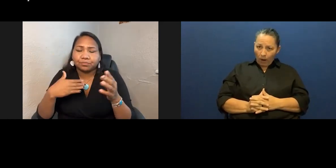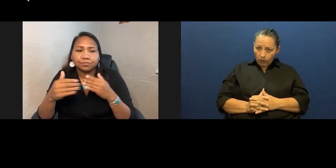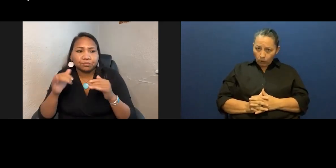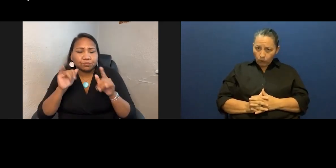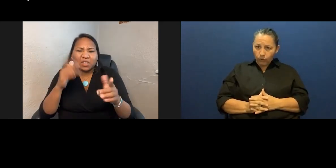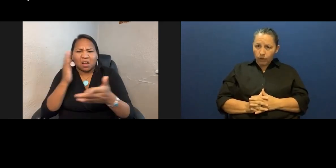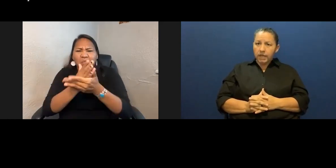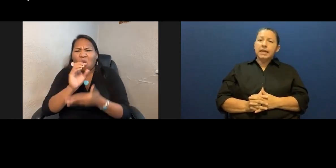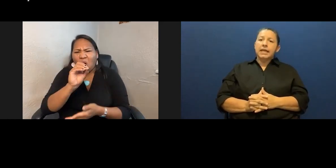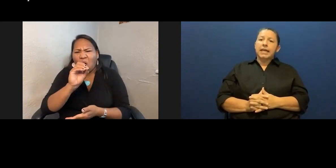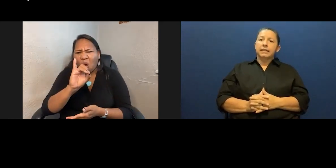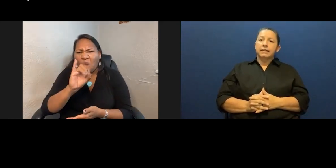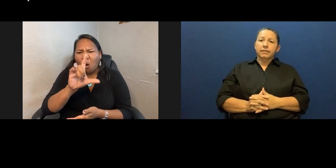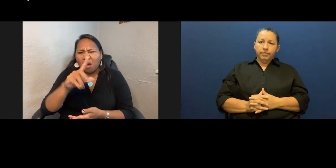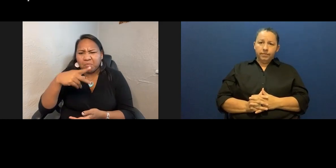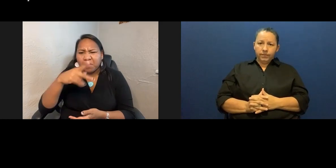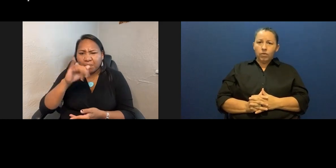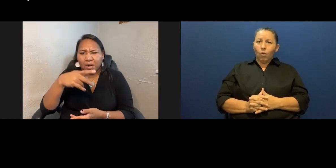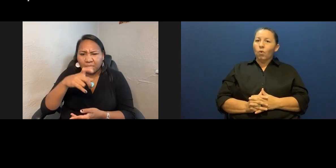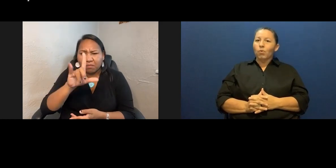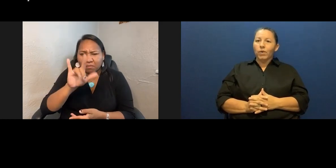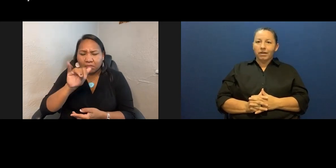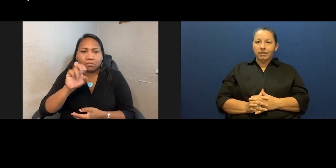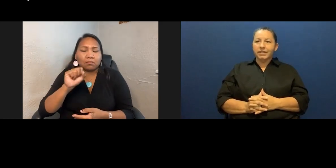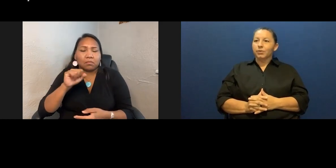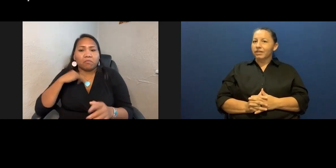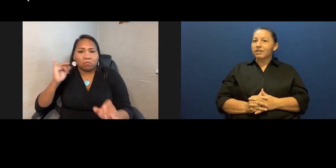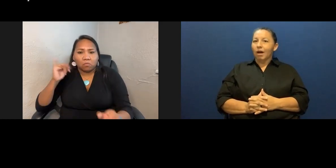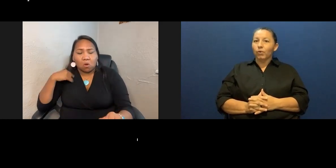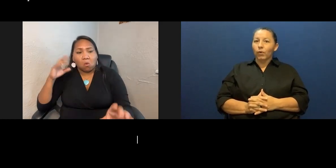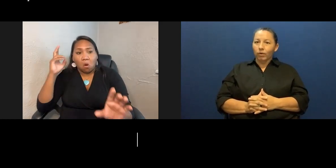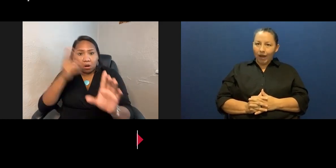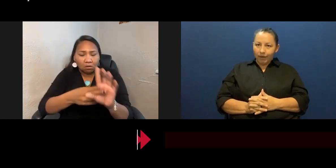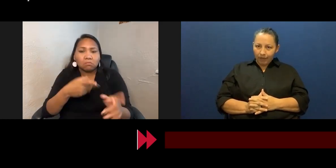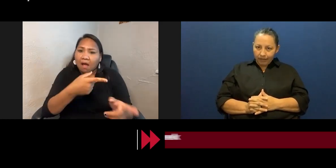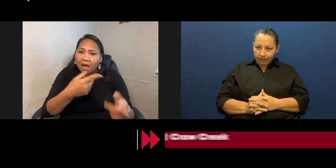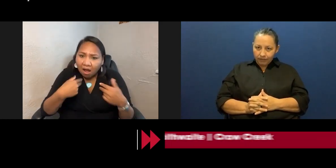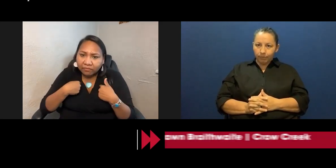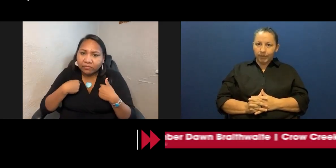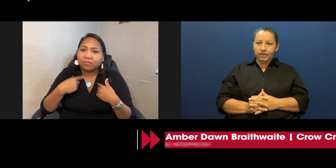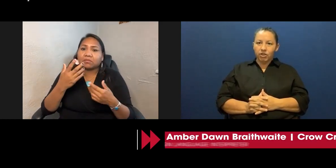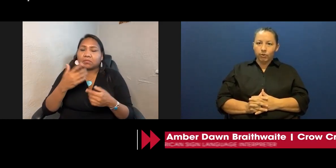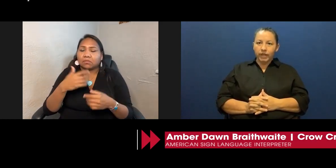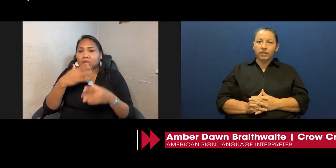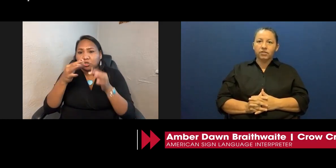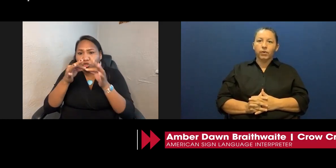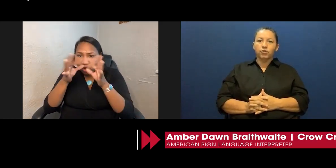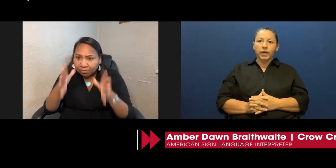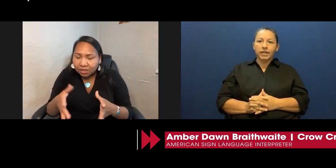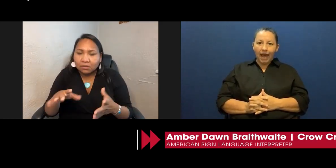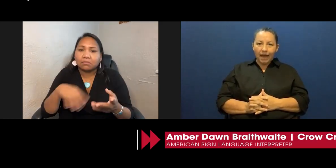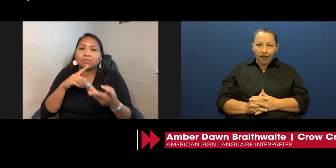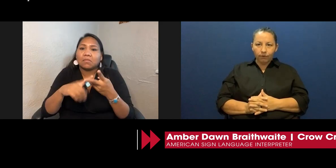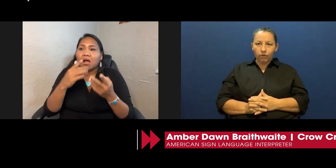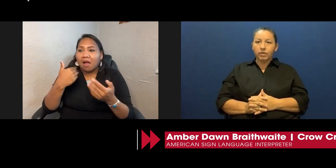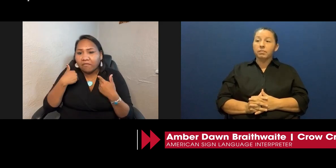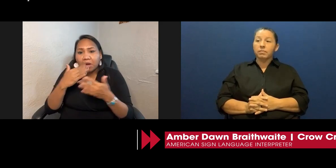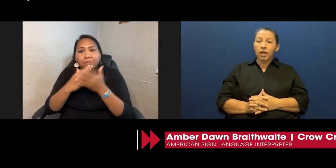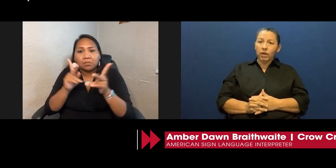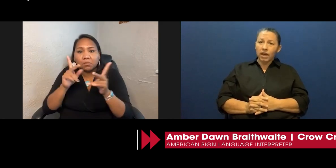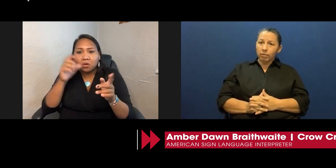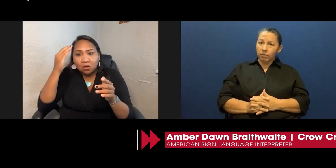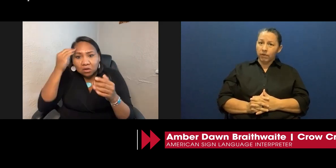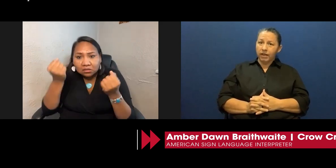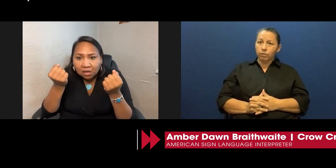we were just there at white earth. And the whole point obviously was to stop the oil pipelines from continuing. And so I joined that effort.